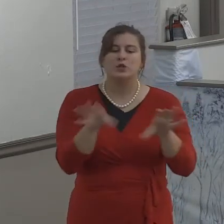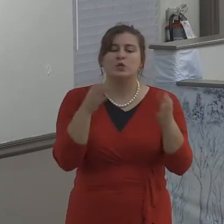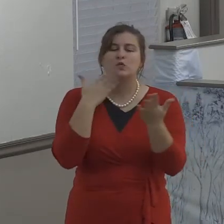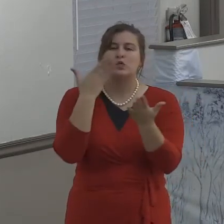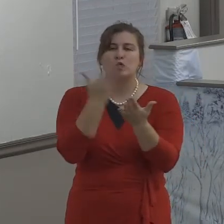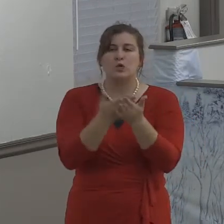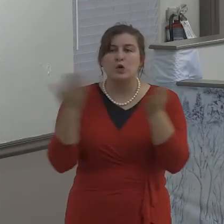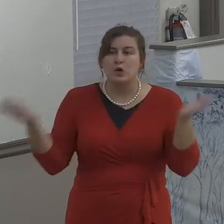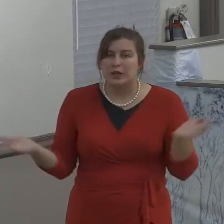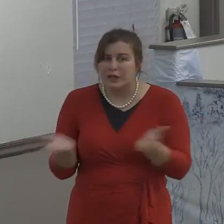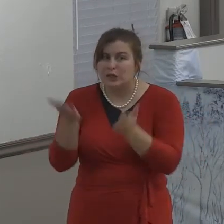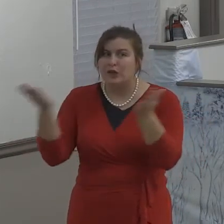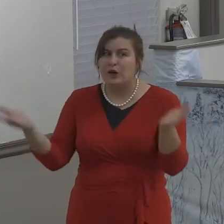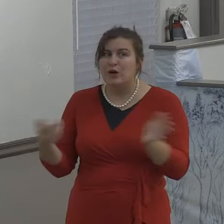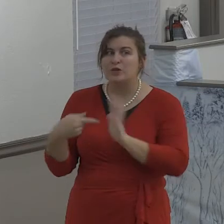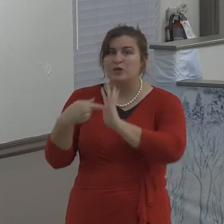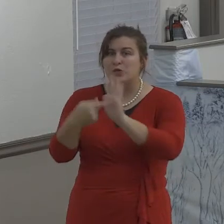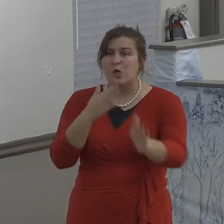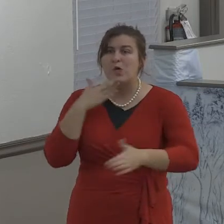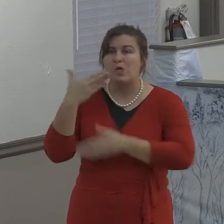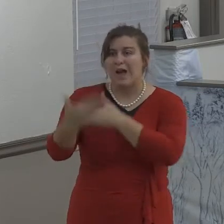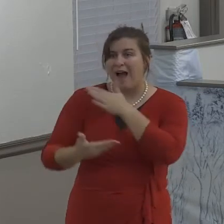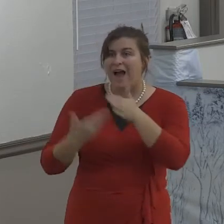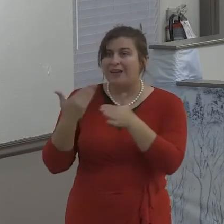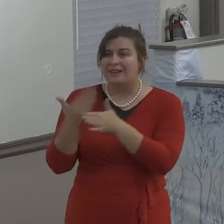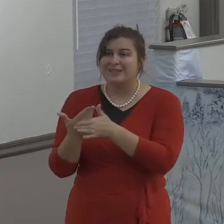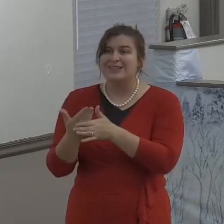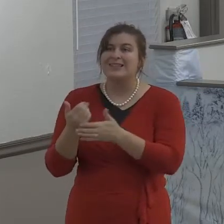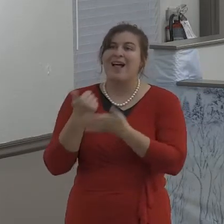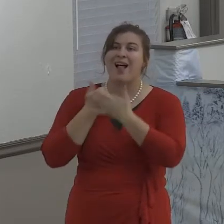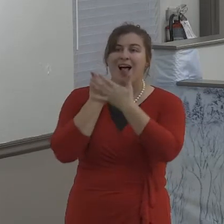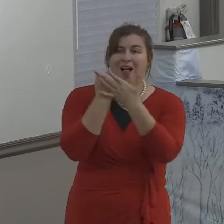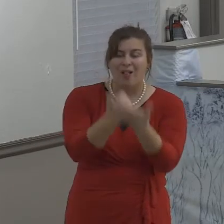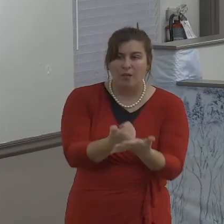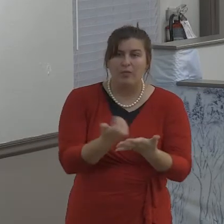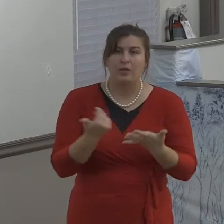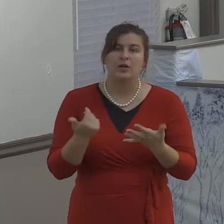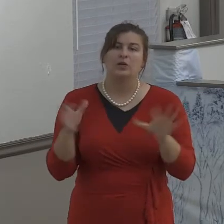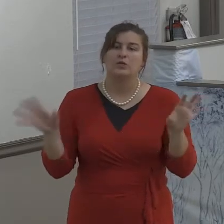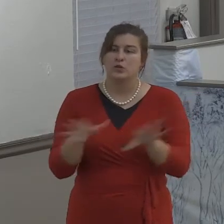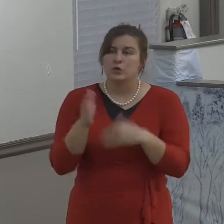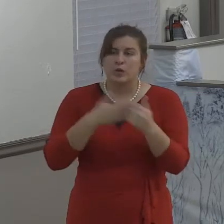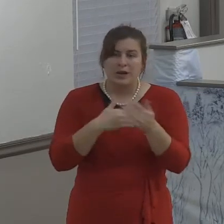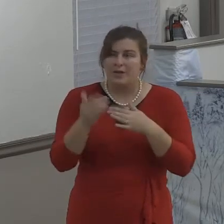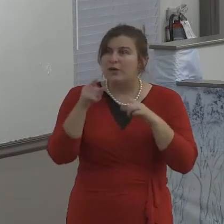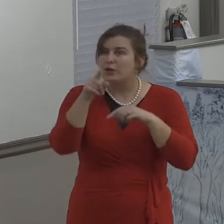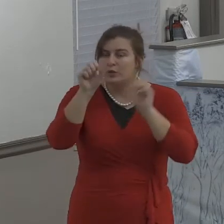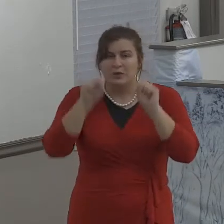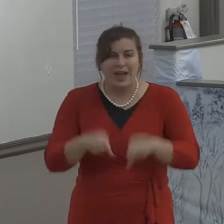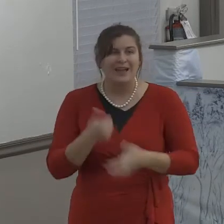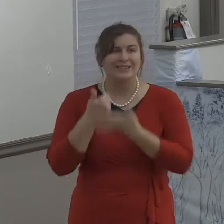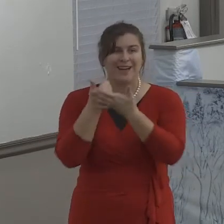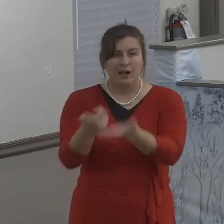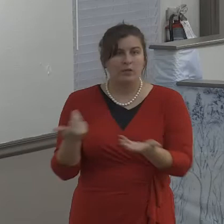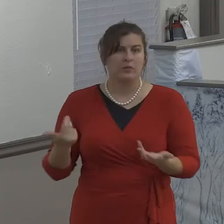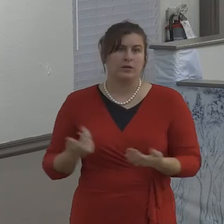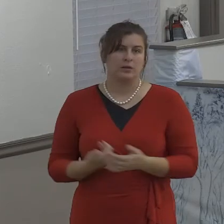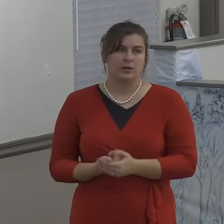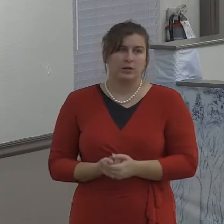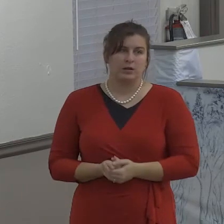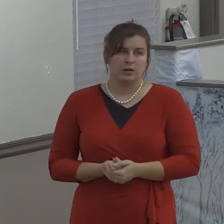and verse 15, it talks about our speaking.